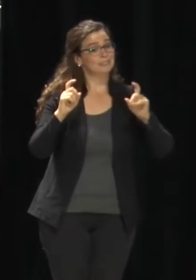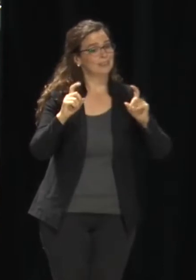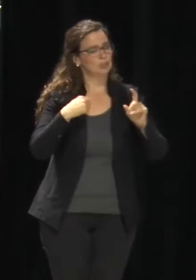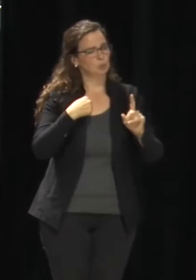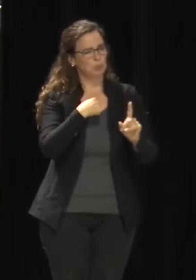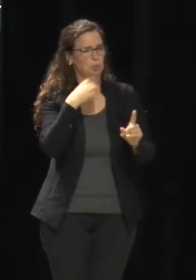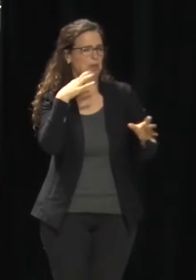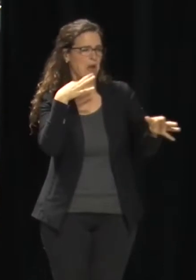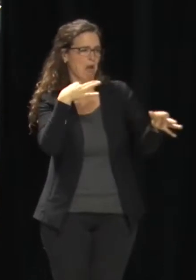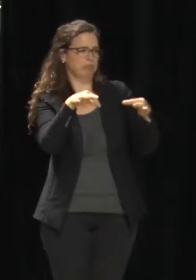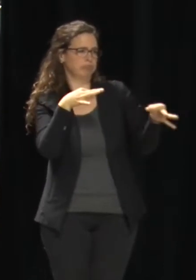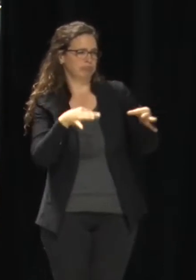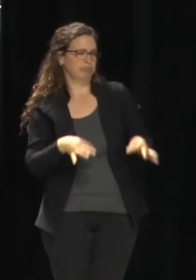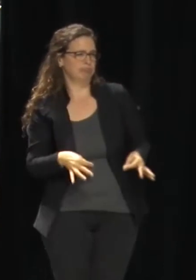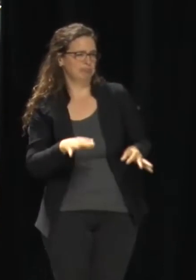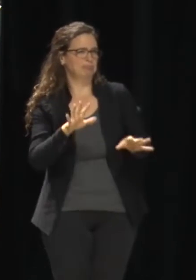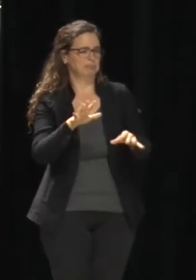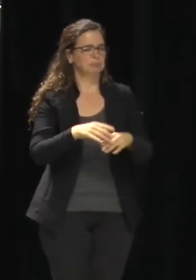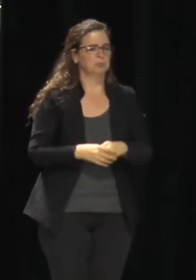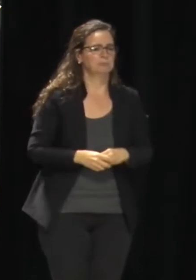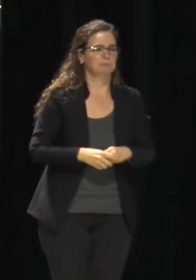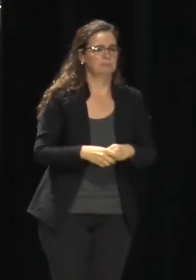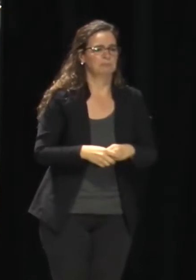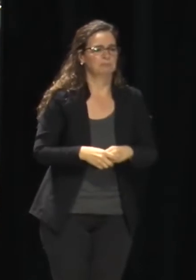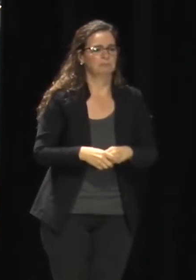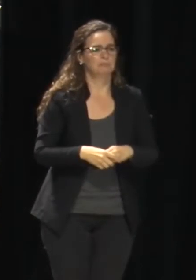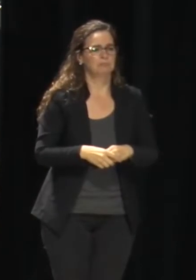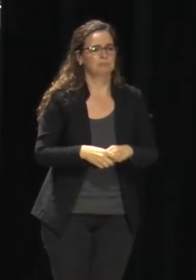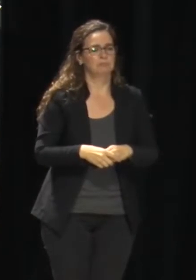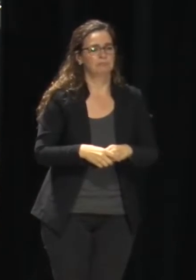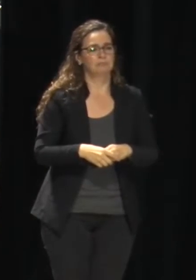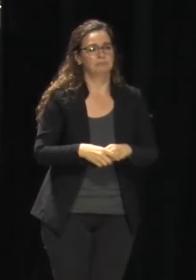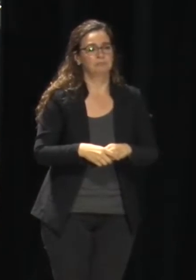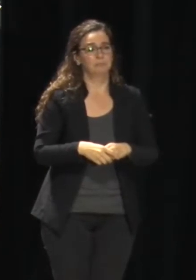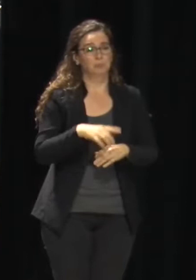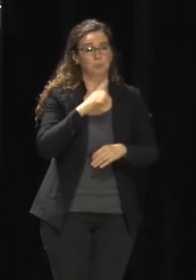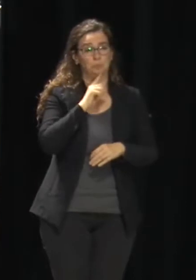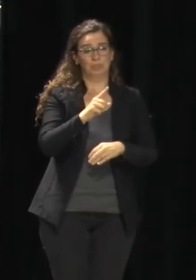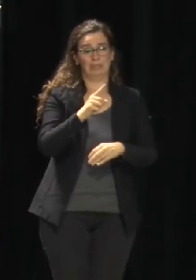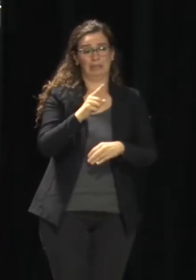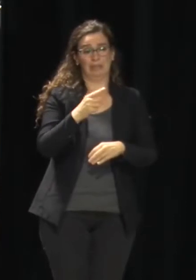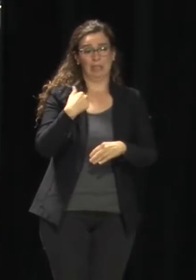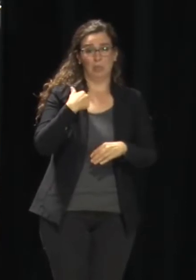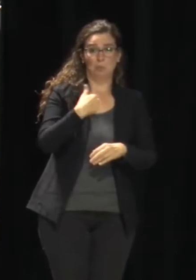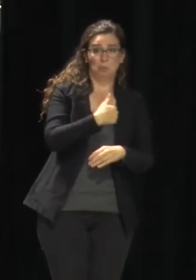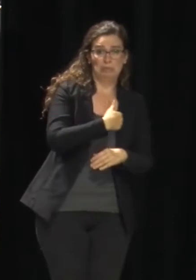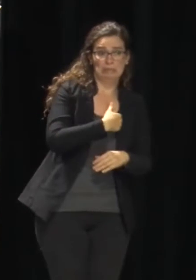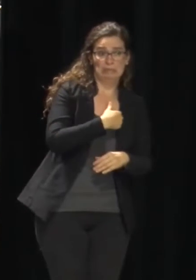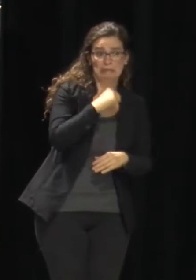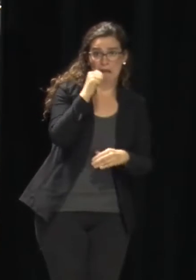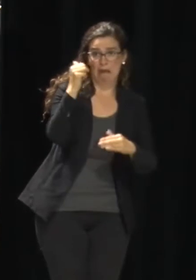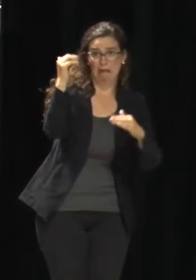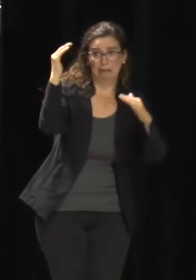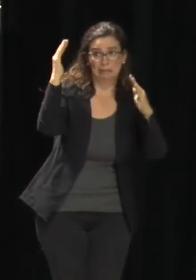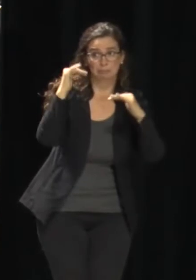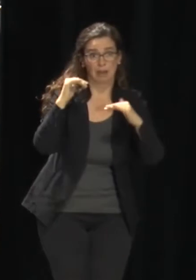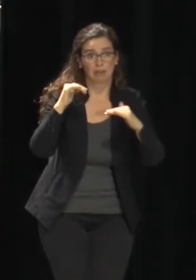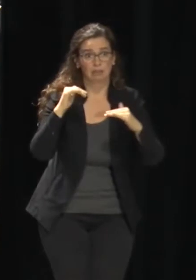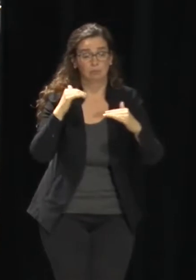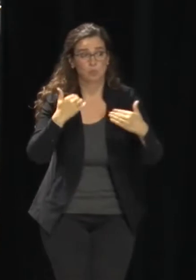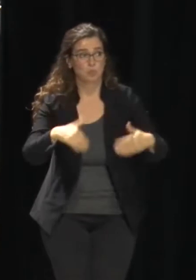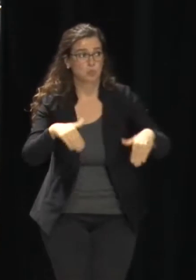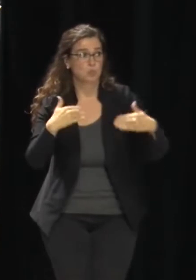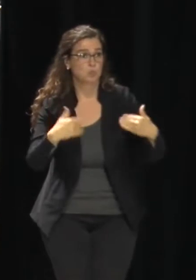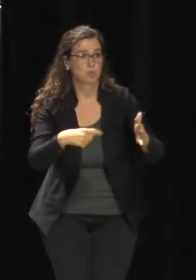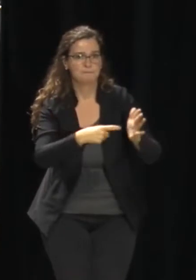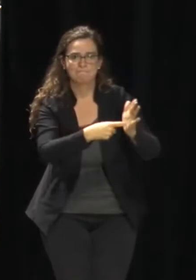because we, quite frankly, didn't expect this much demand. And so a couple